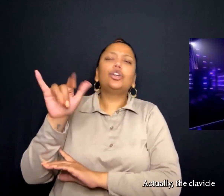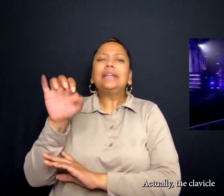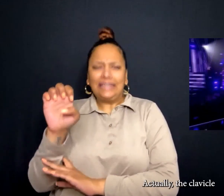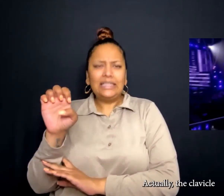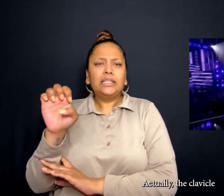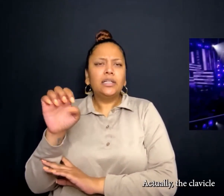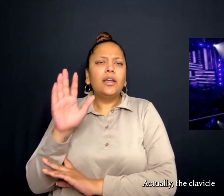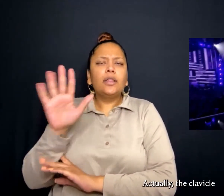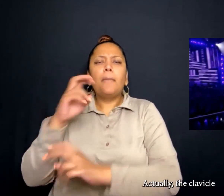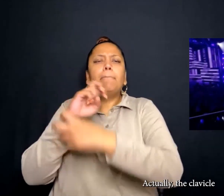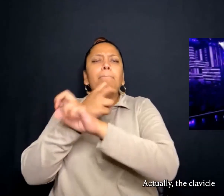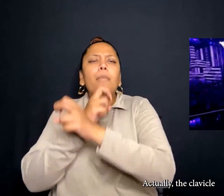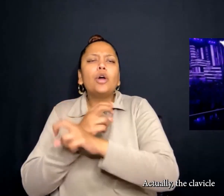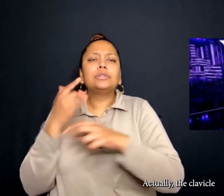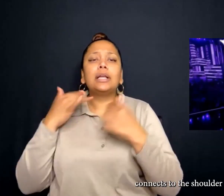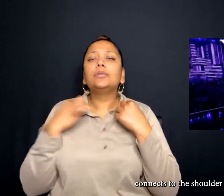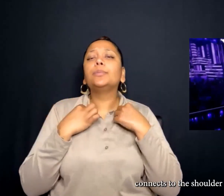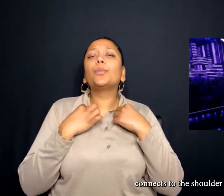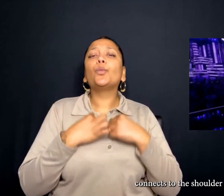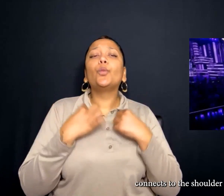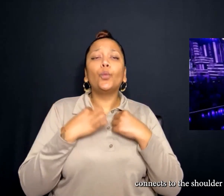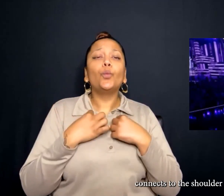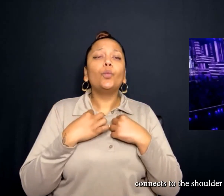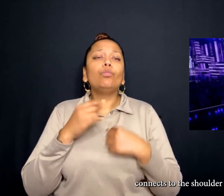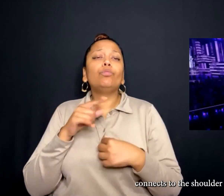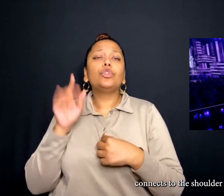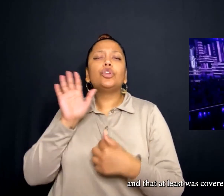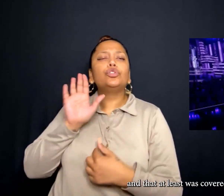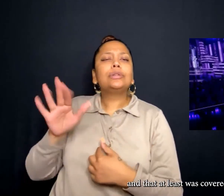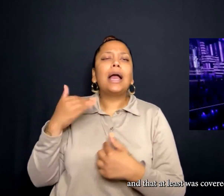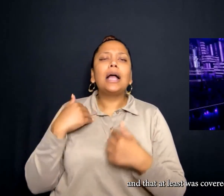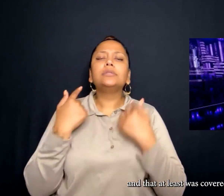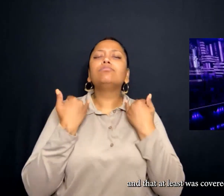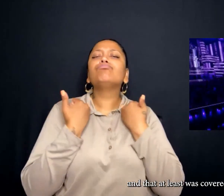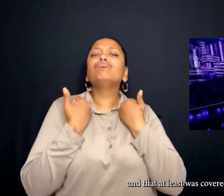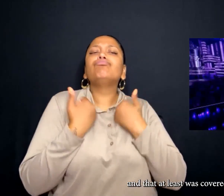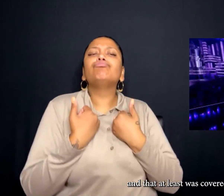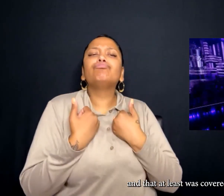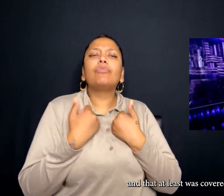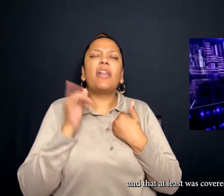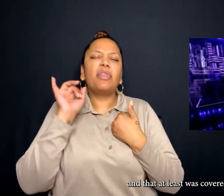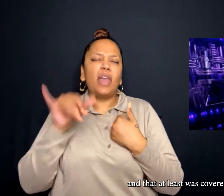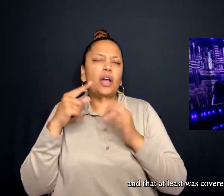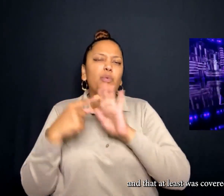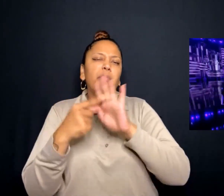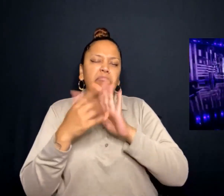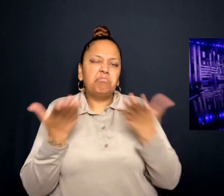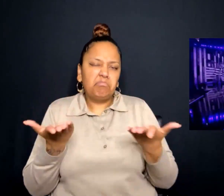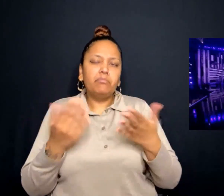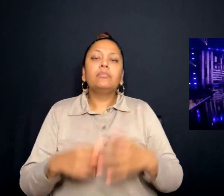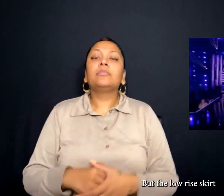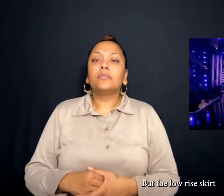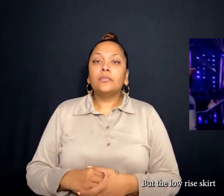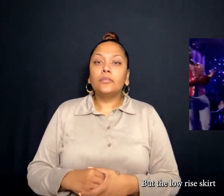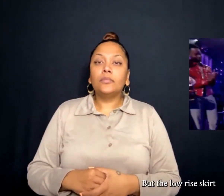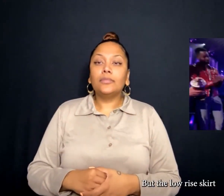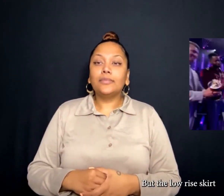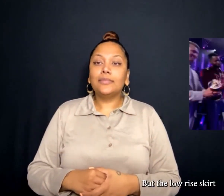Actually, the clavicle connects to the shoulder, and that at least was covered. But the low-rise